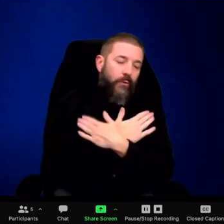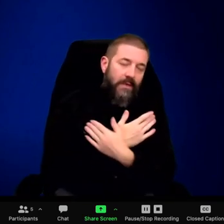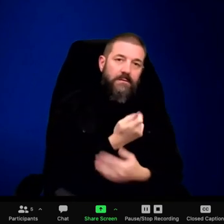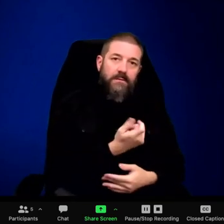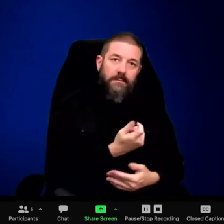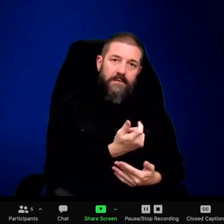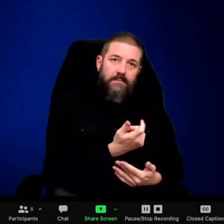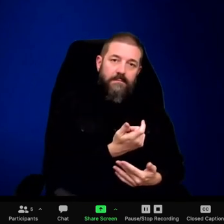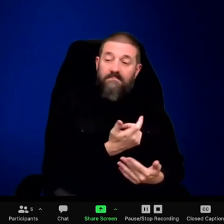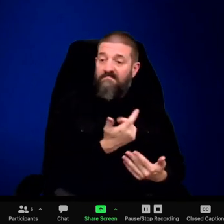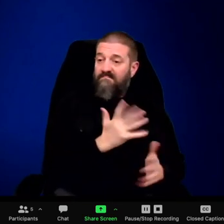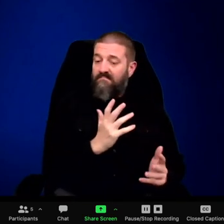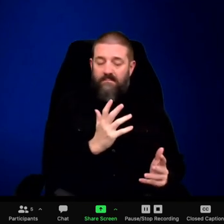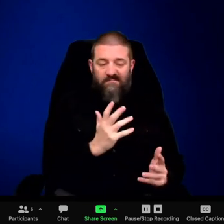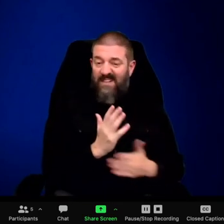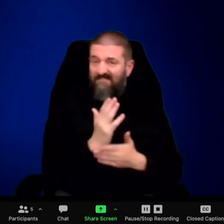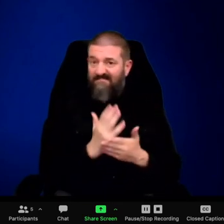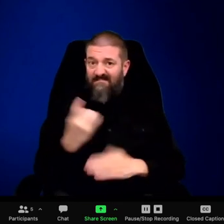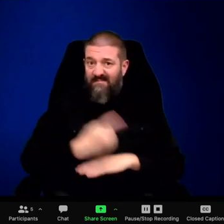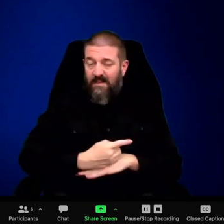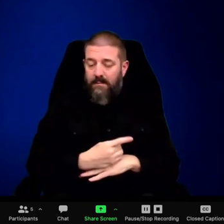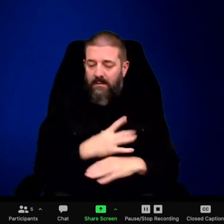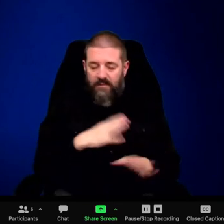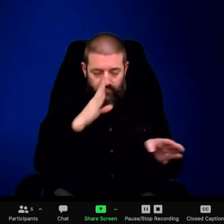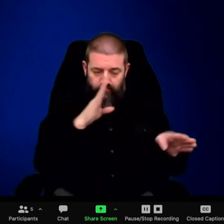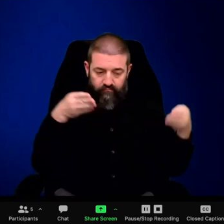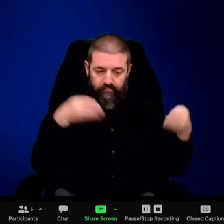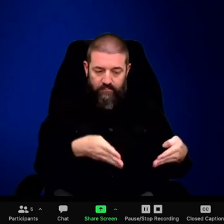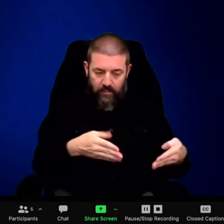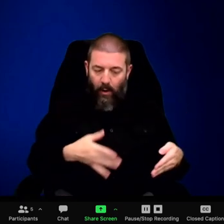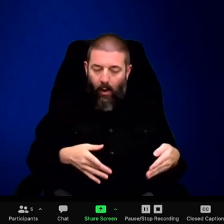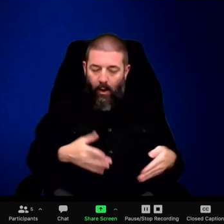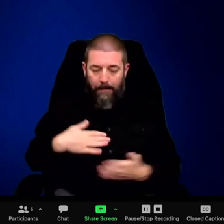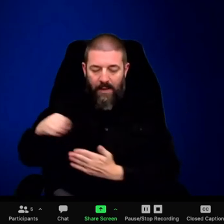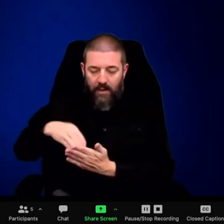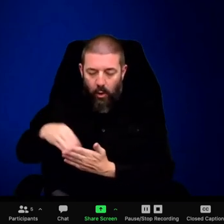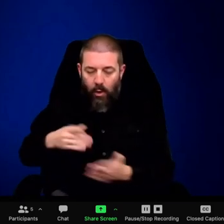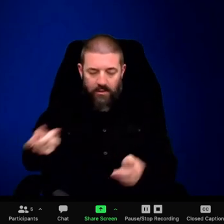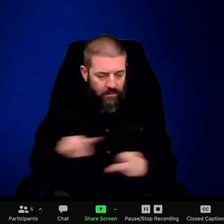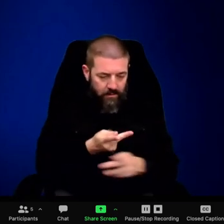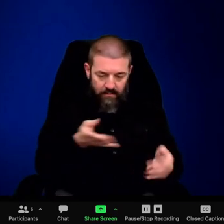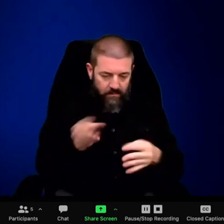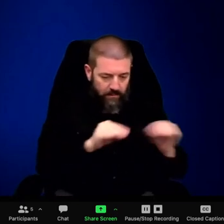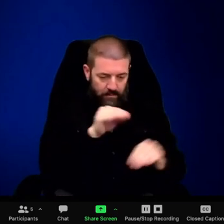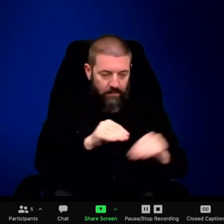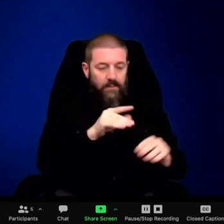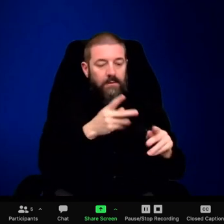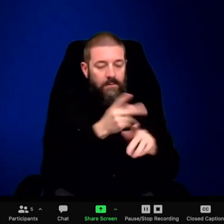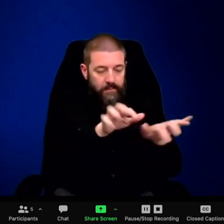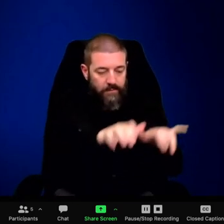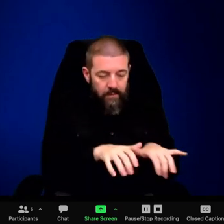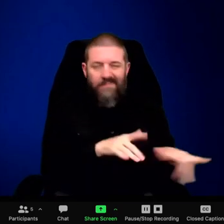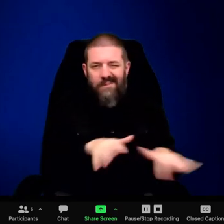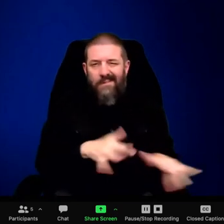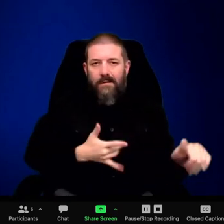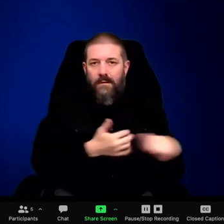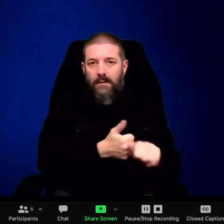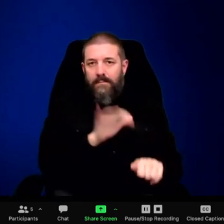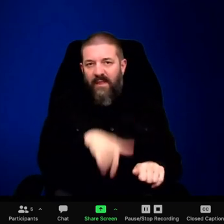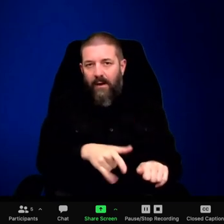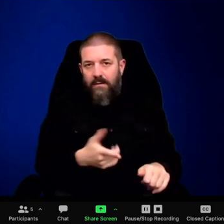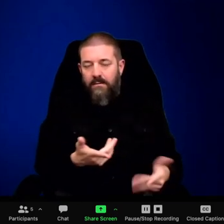getting back out there, the wolves are about waking up. They're getting ready to do something. They're about to rally.